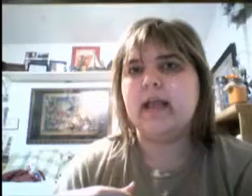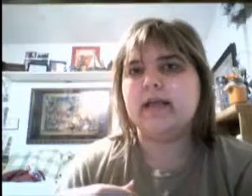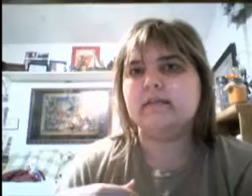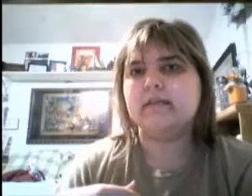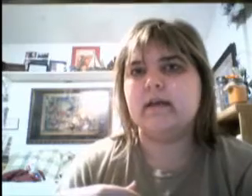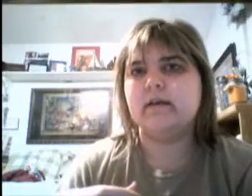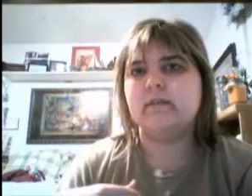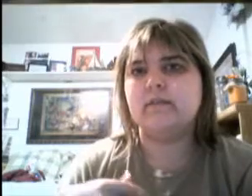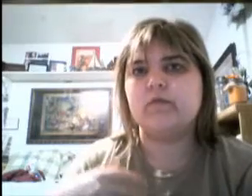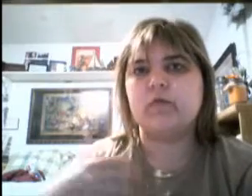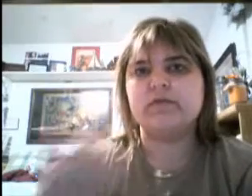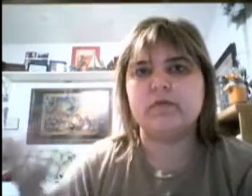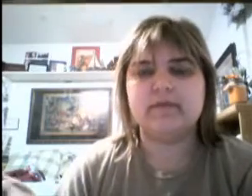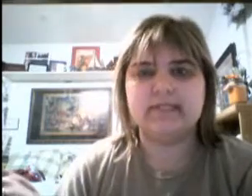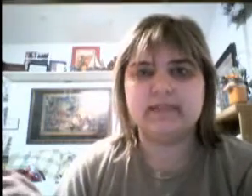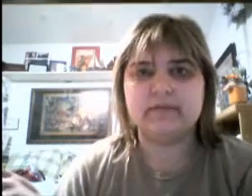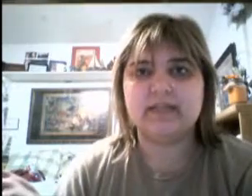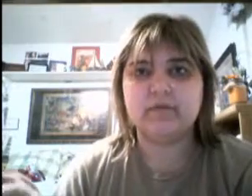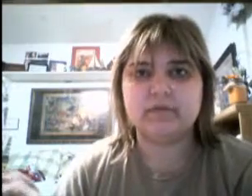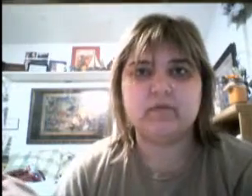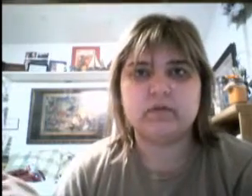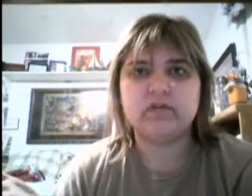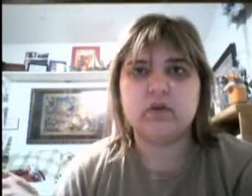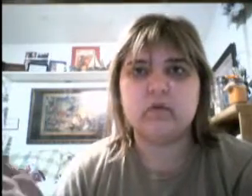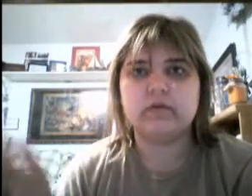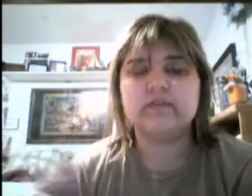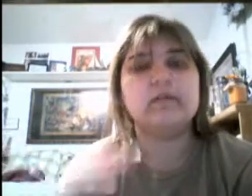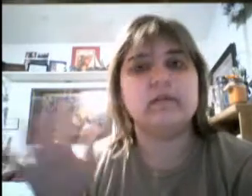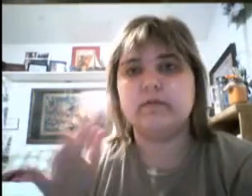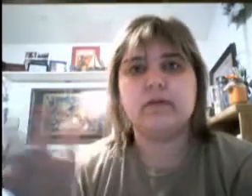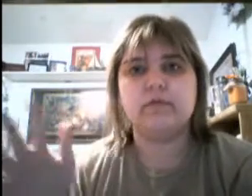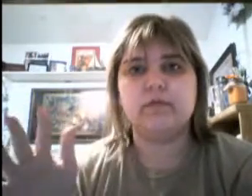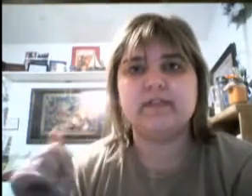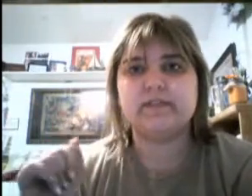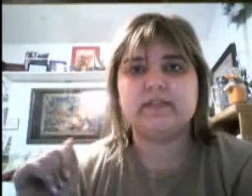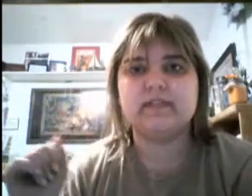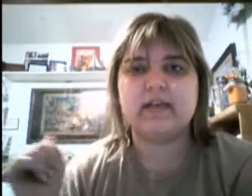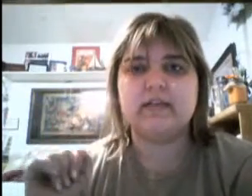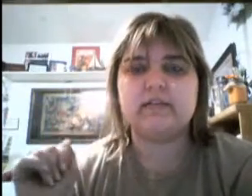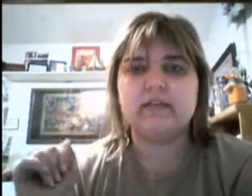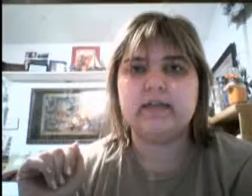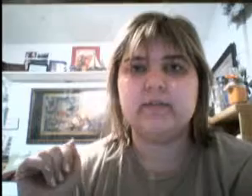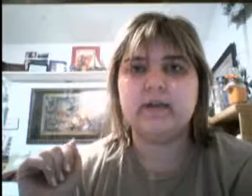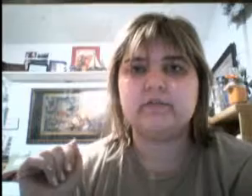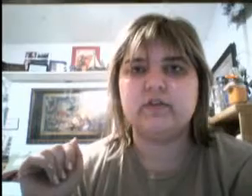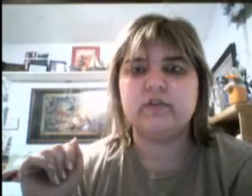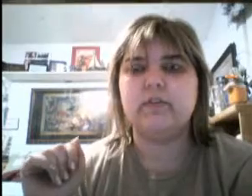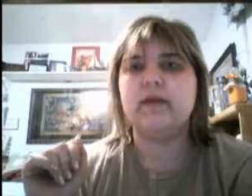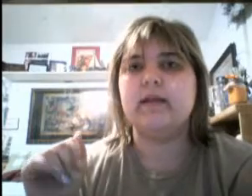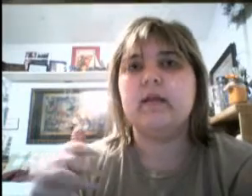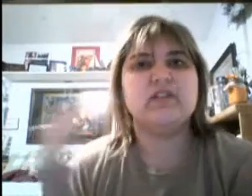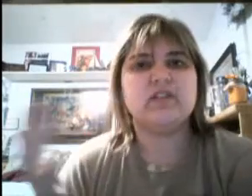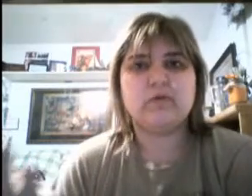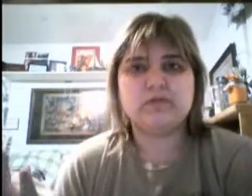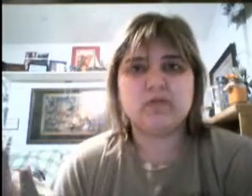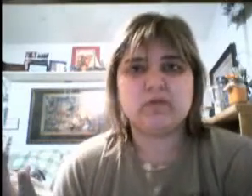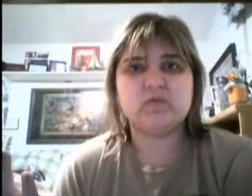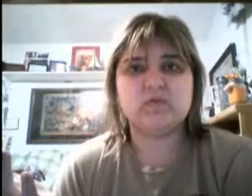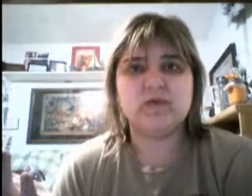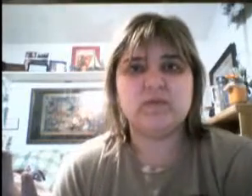And, um, of course, one of the reasons I was in there was for Star Wars. There were other movies I was decided to hear about, too, but Star Wars, of course, was one of